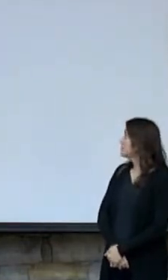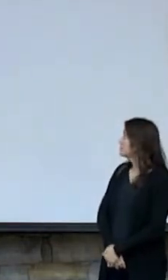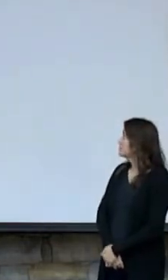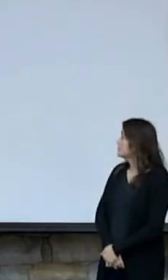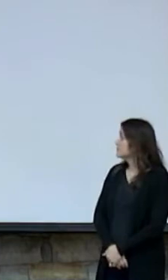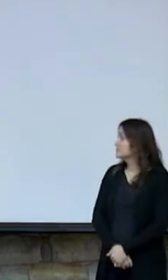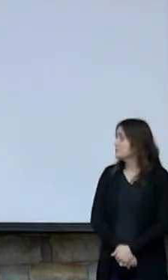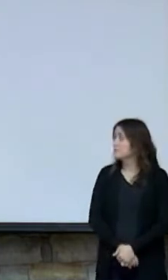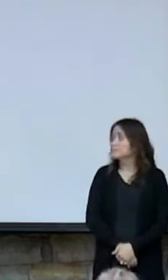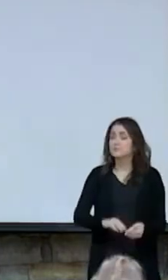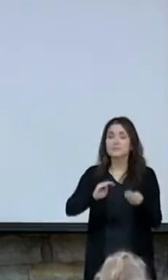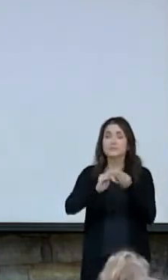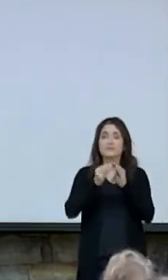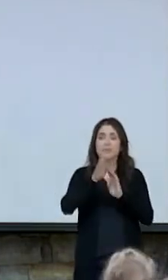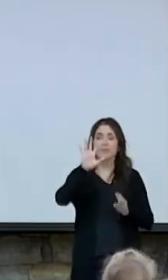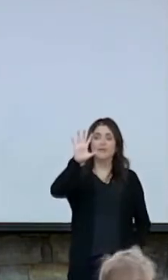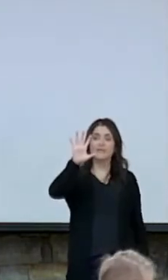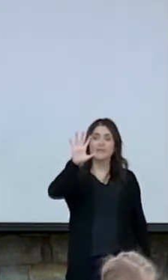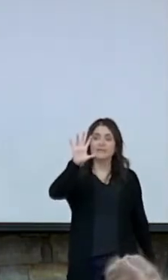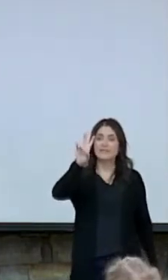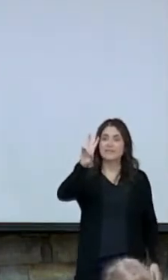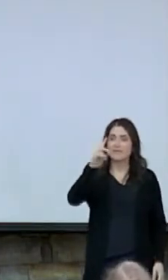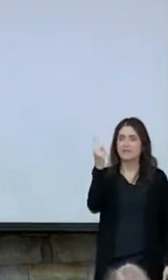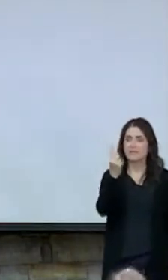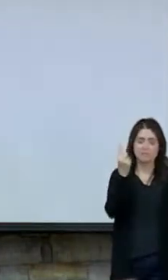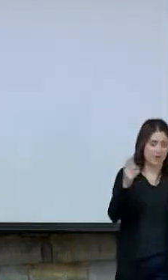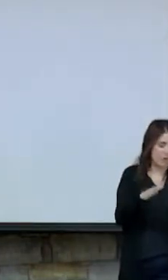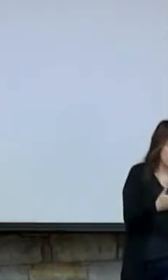number 57 in the spiral hymn